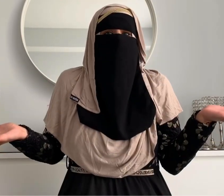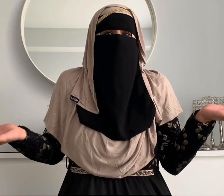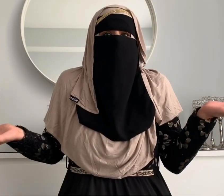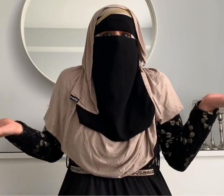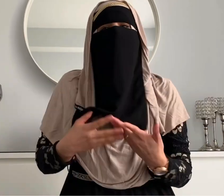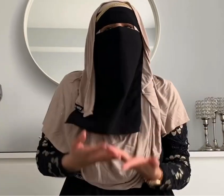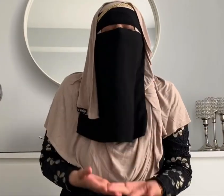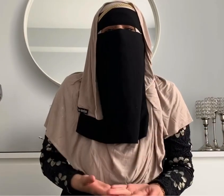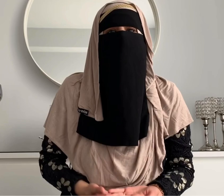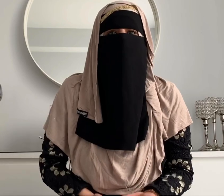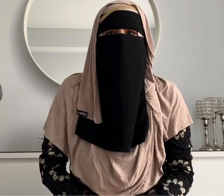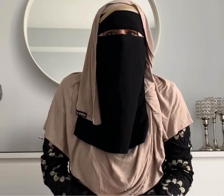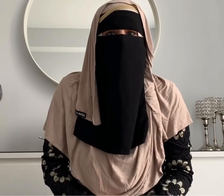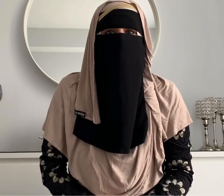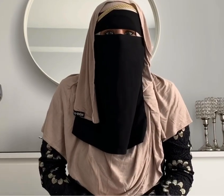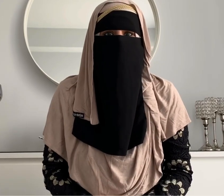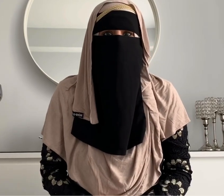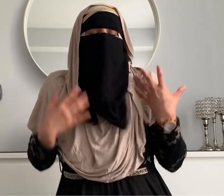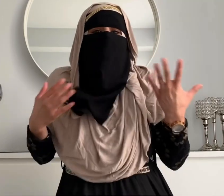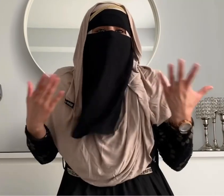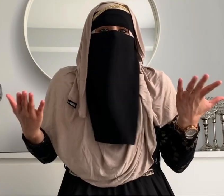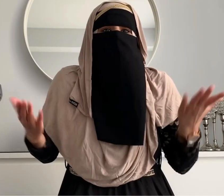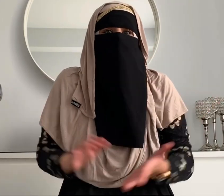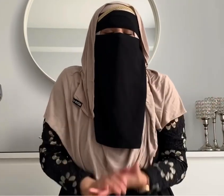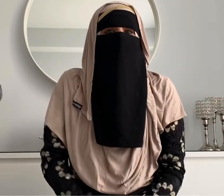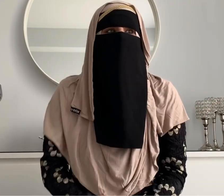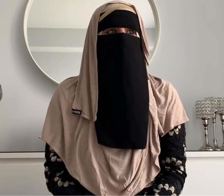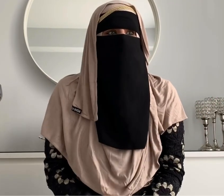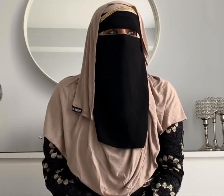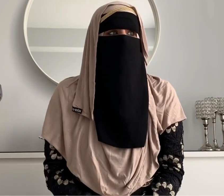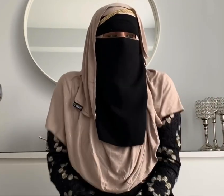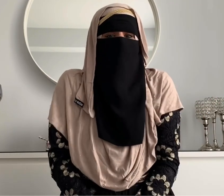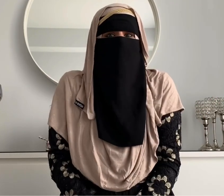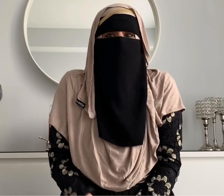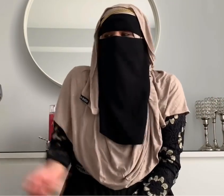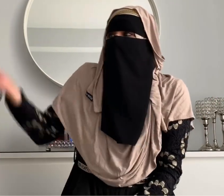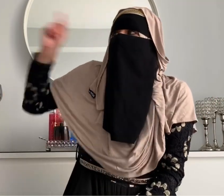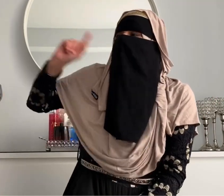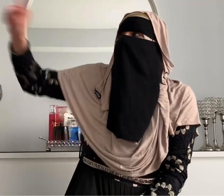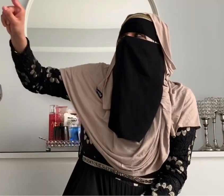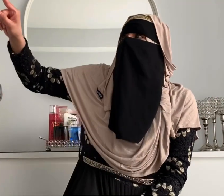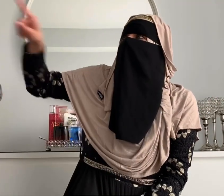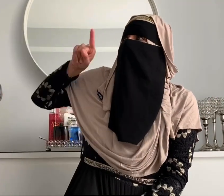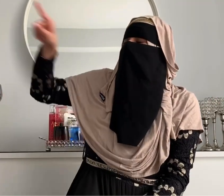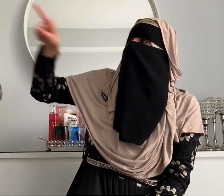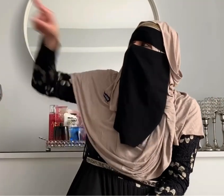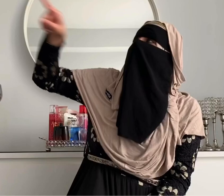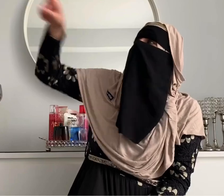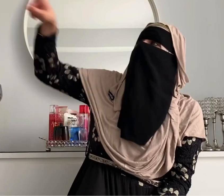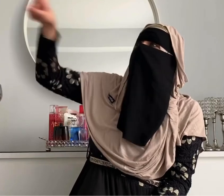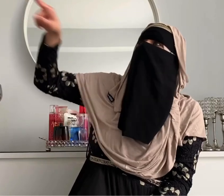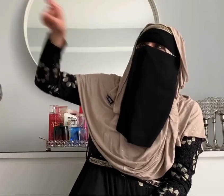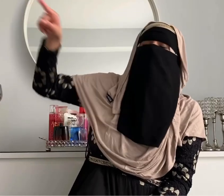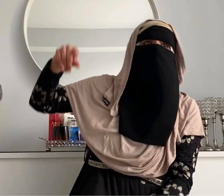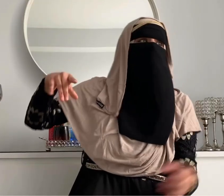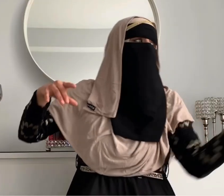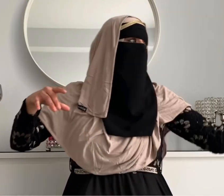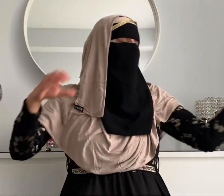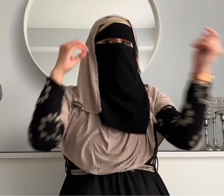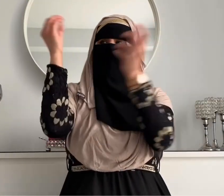then how do you understand what they want how do you know what they want babies are just always like mama and you're like oh do